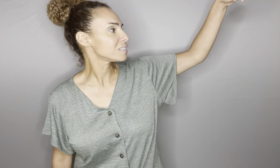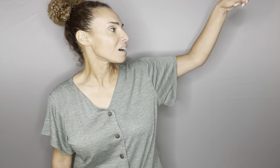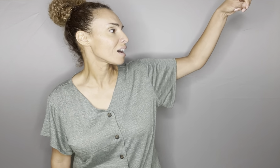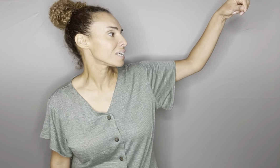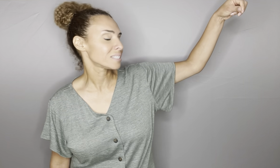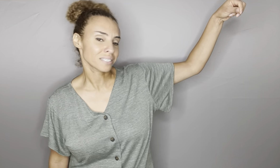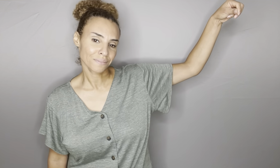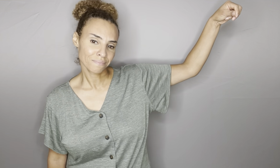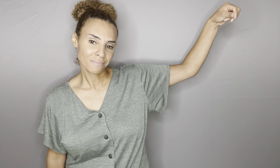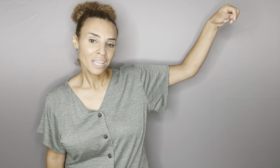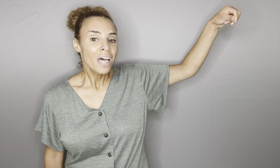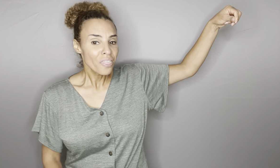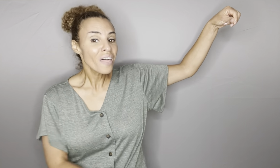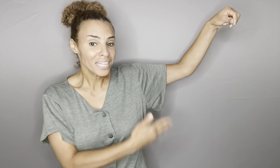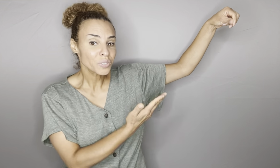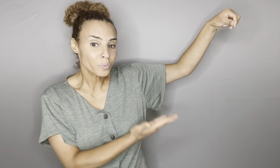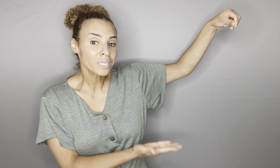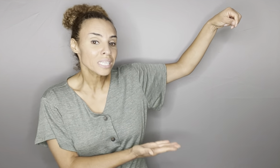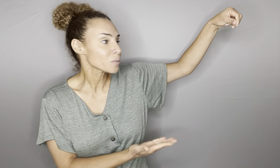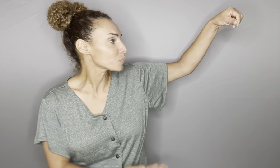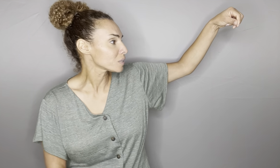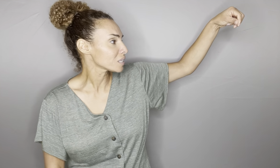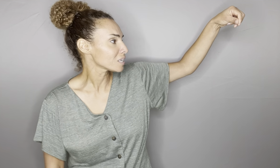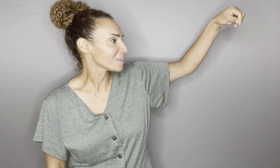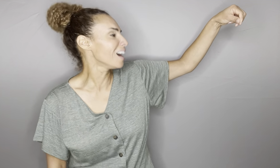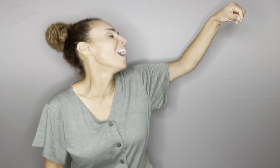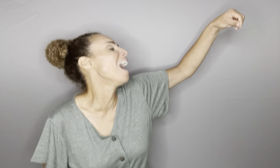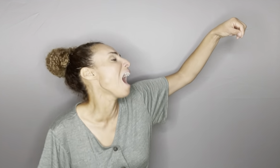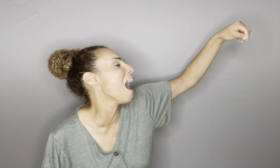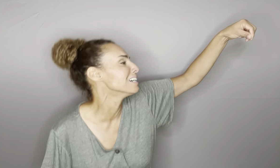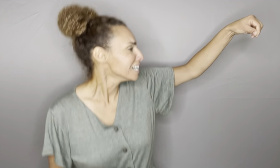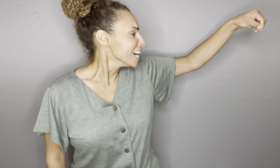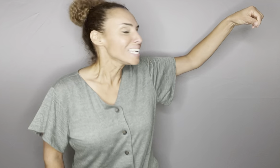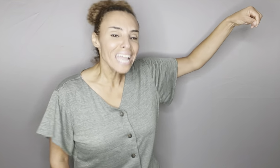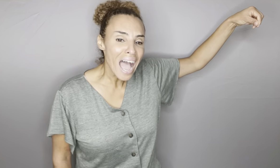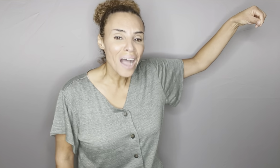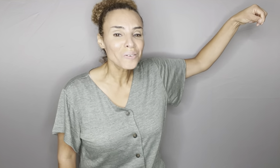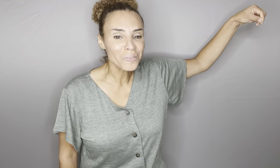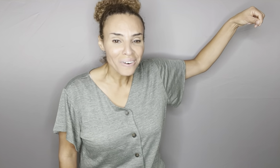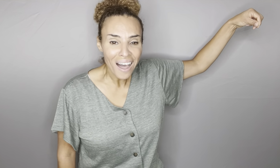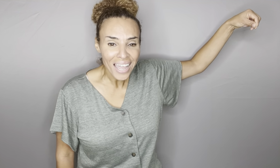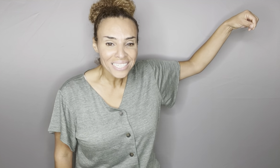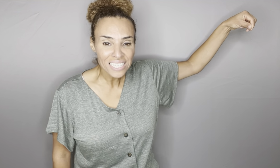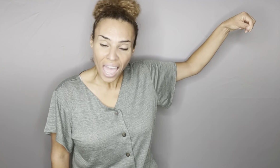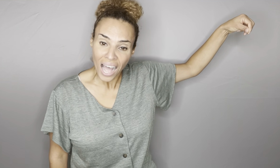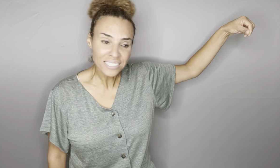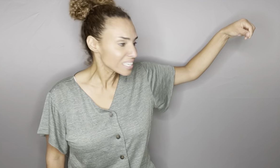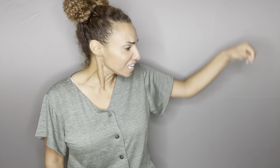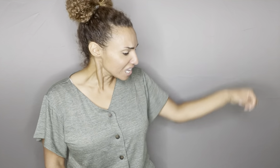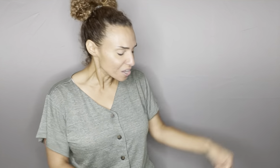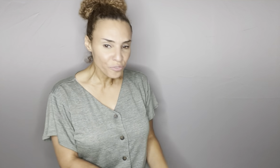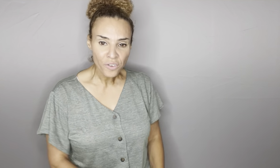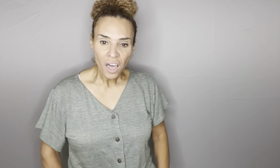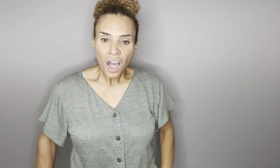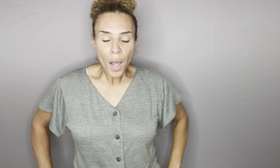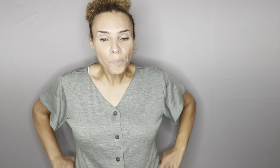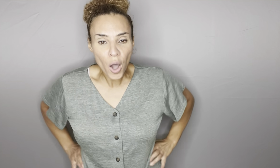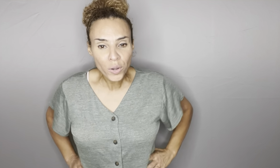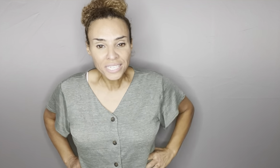nice that's really really yeah right as if a polka